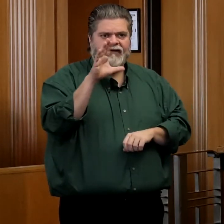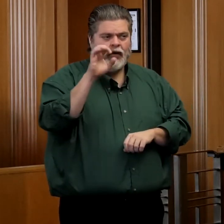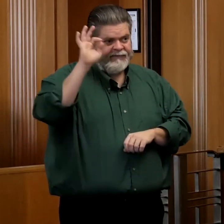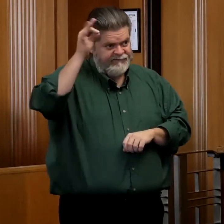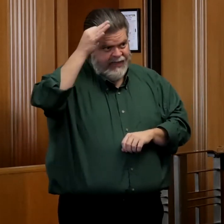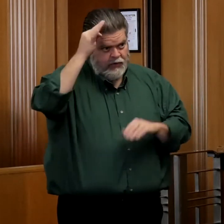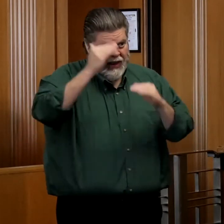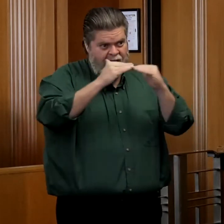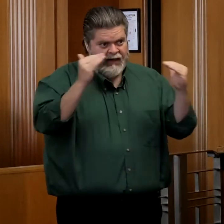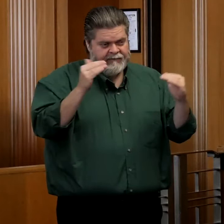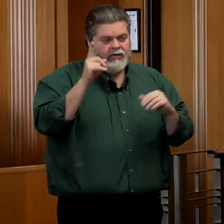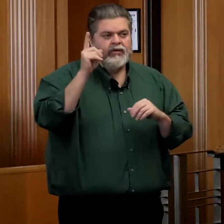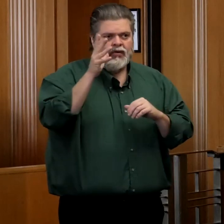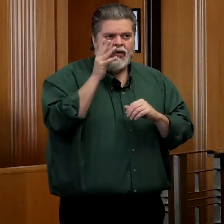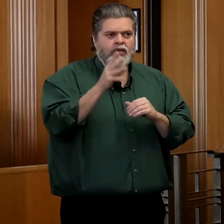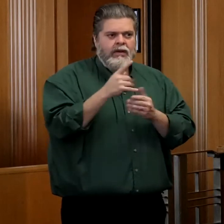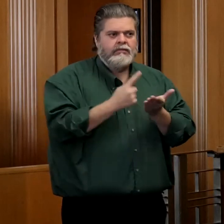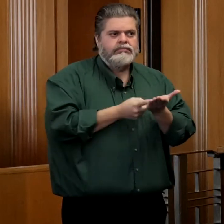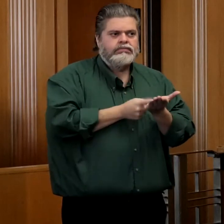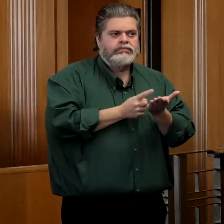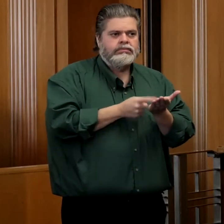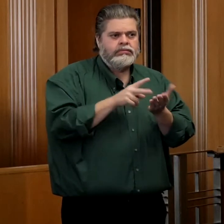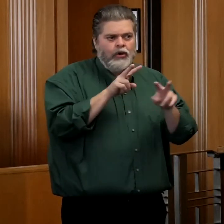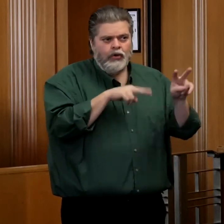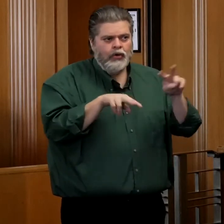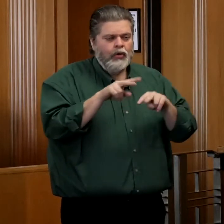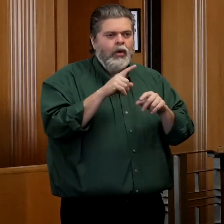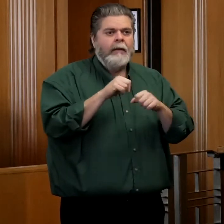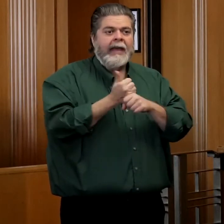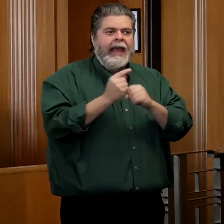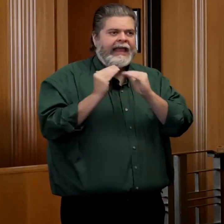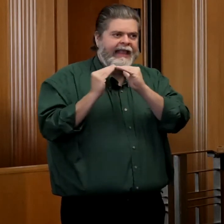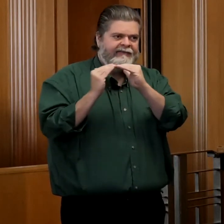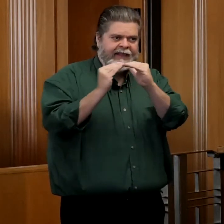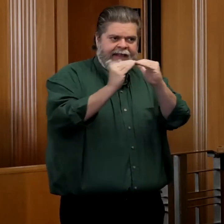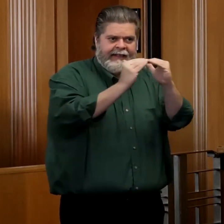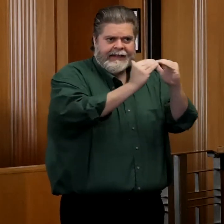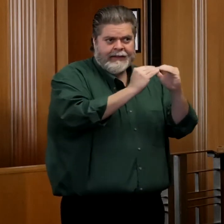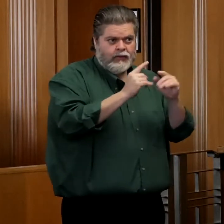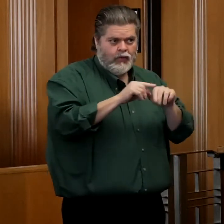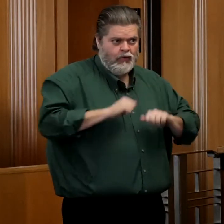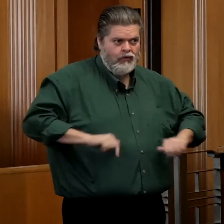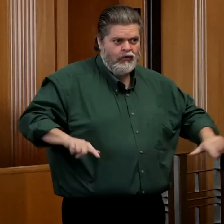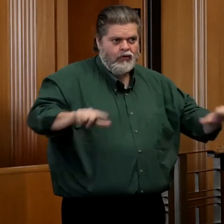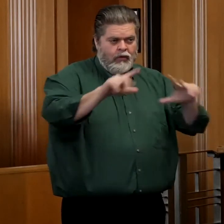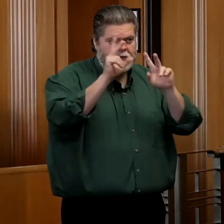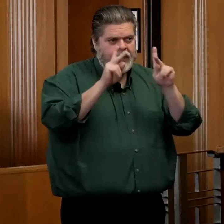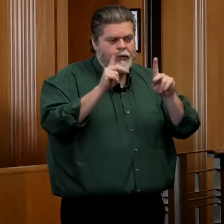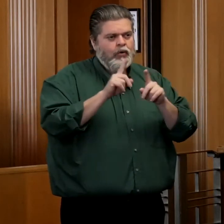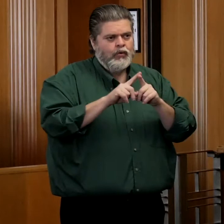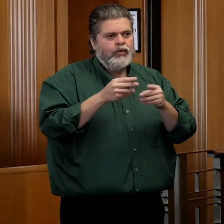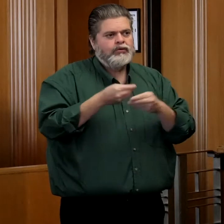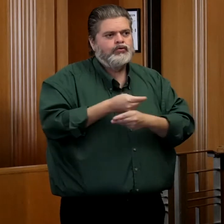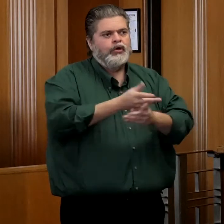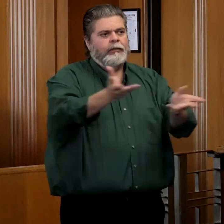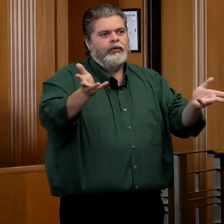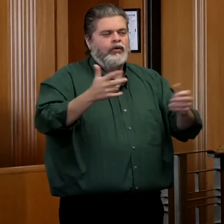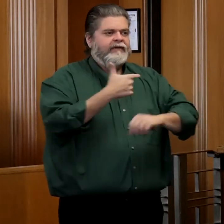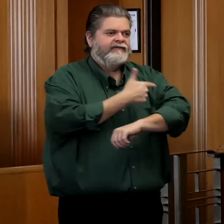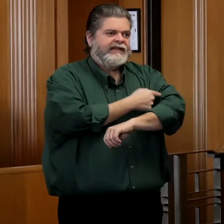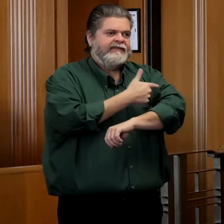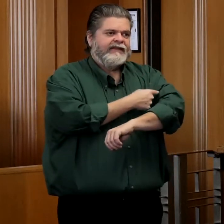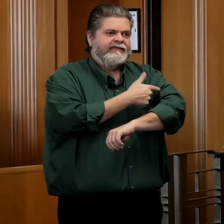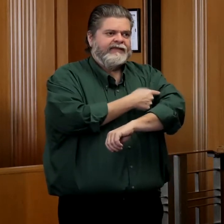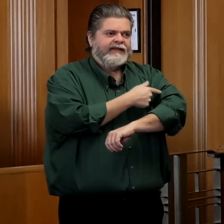federal level emerging to really guide on making sure that there's equitable distribution of this vaccine to the